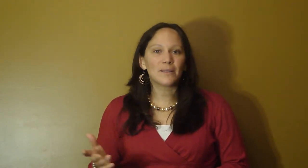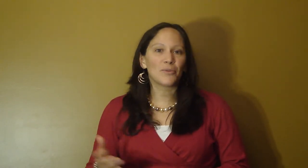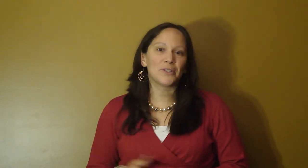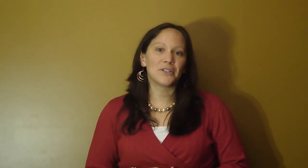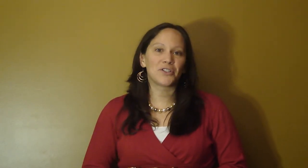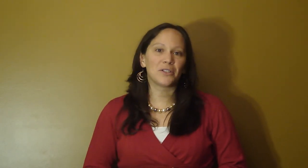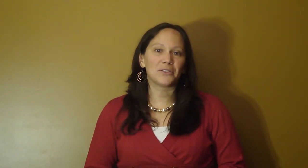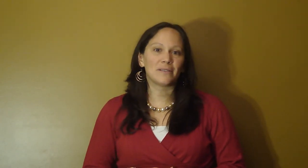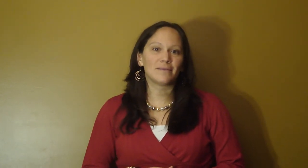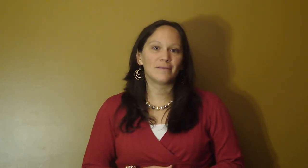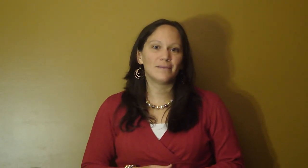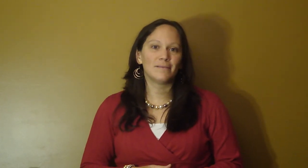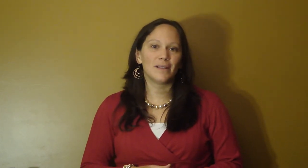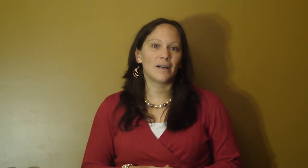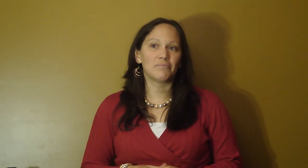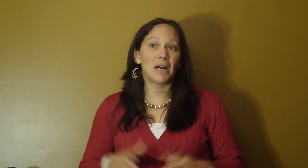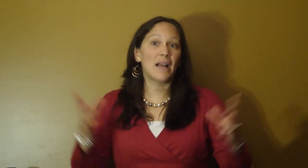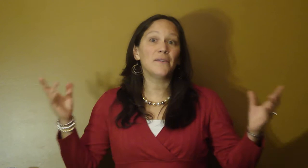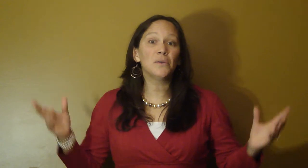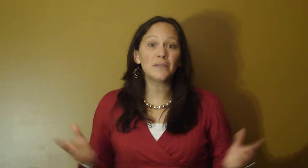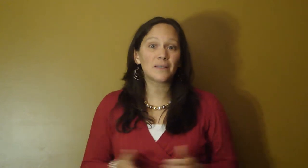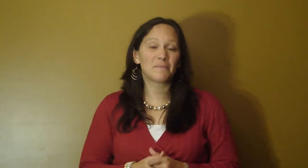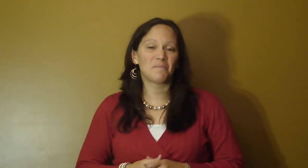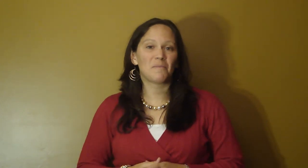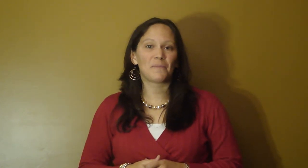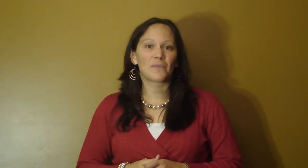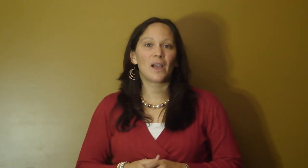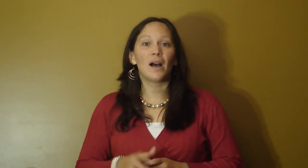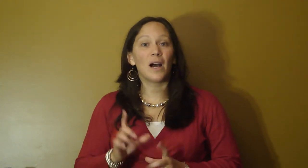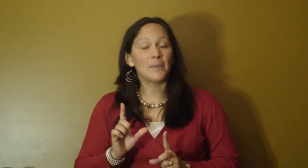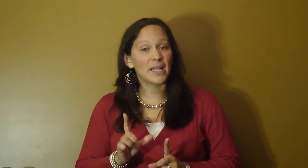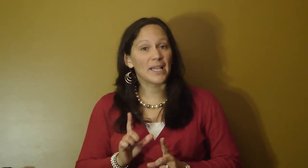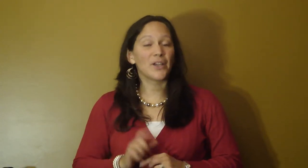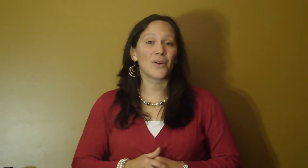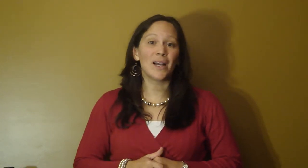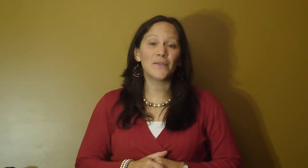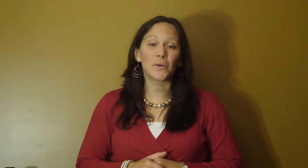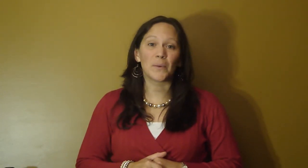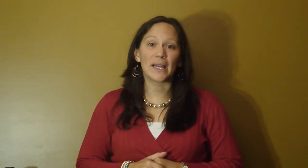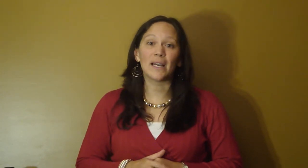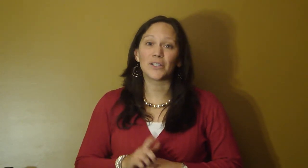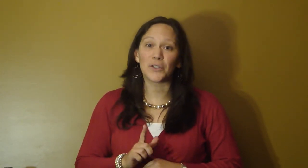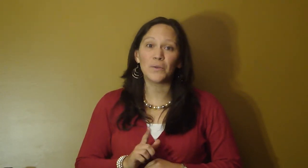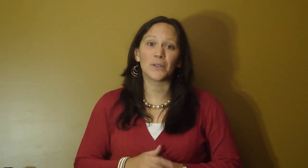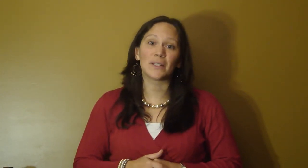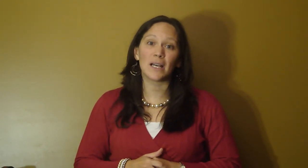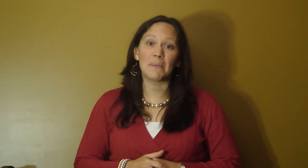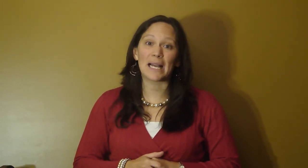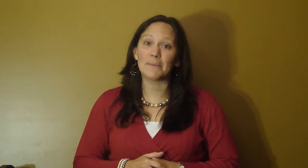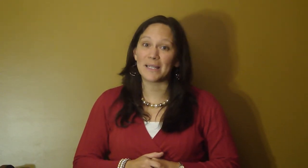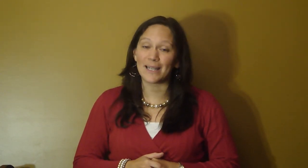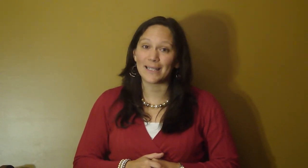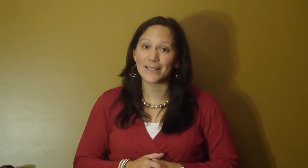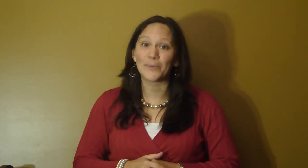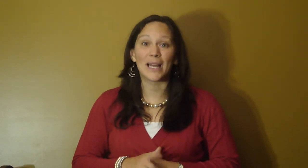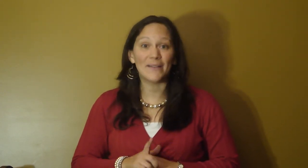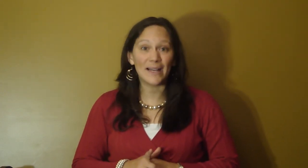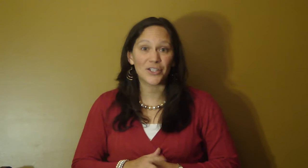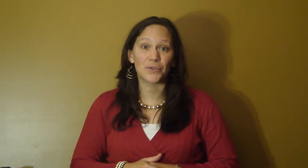is important to your children? Iphones. I'm taking your iPhone away until you learn to come back at midnight. When I've asked you